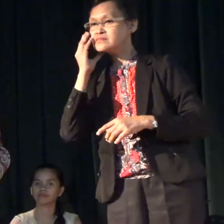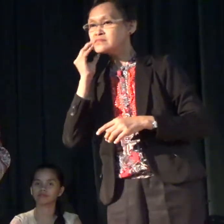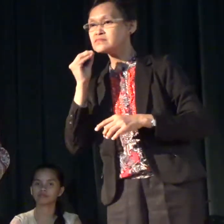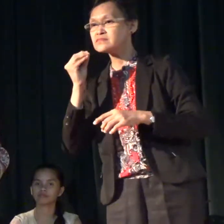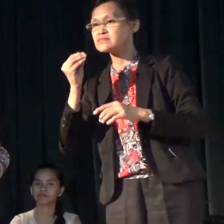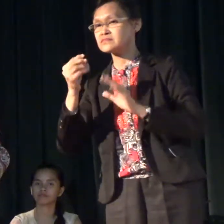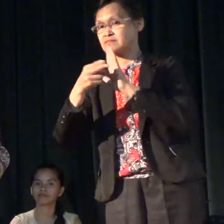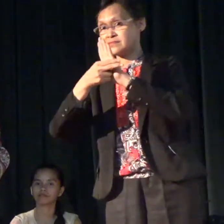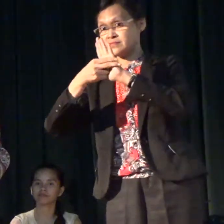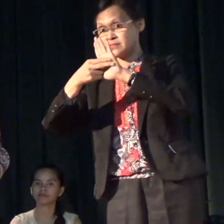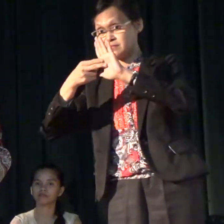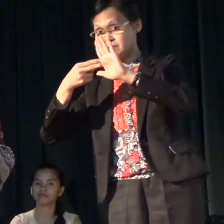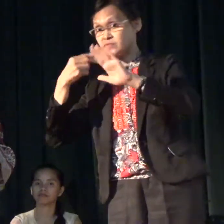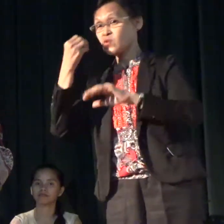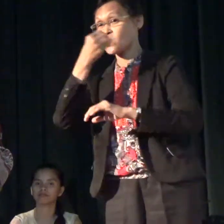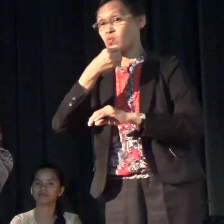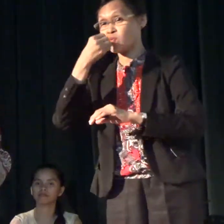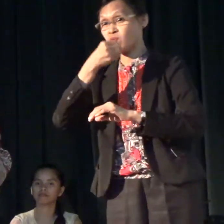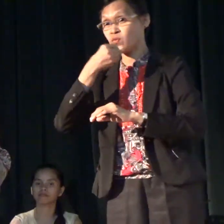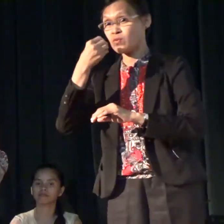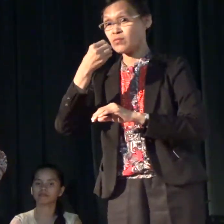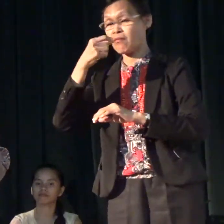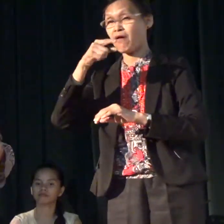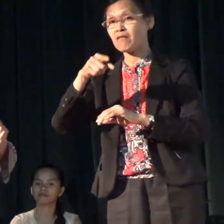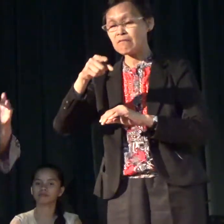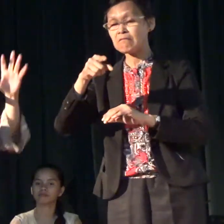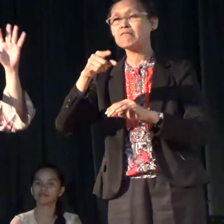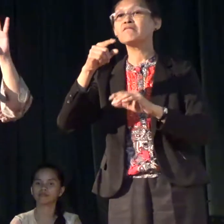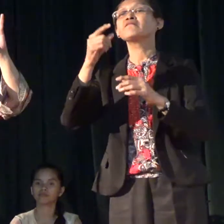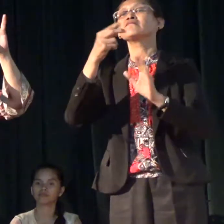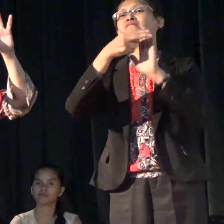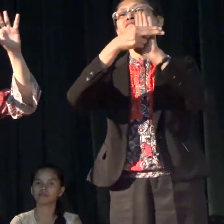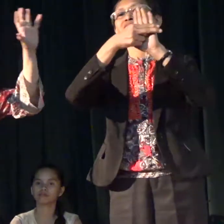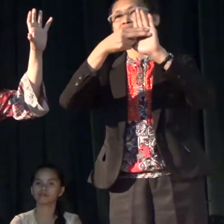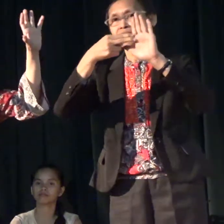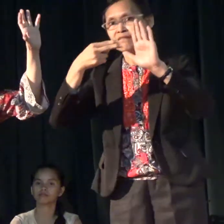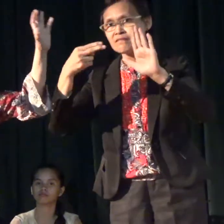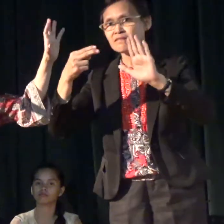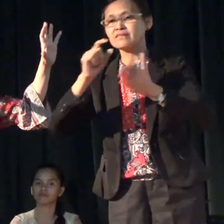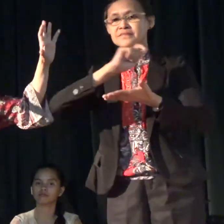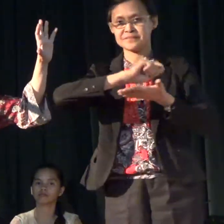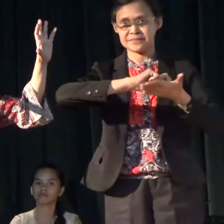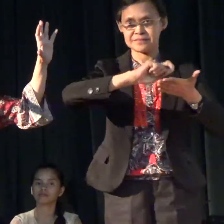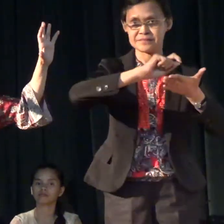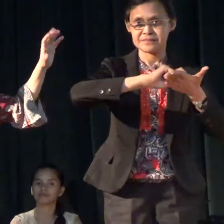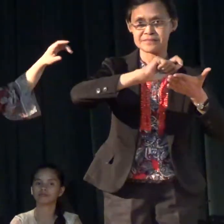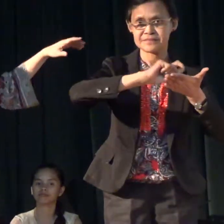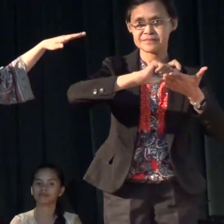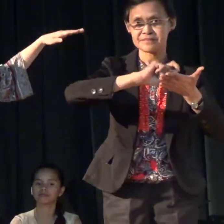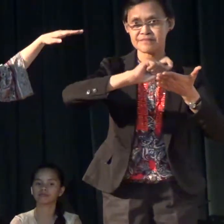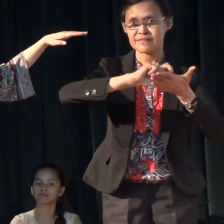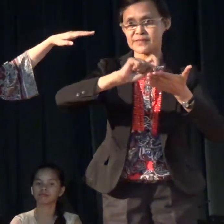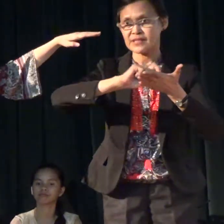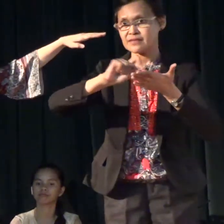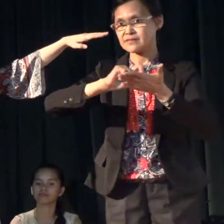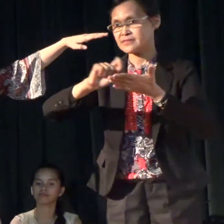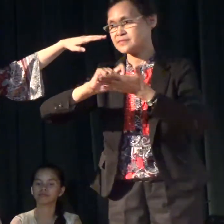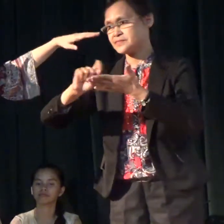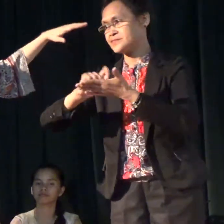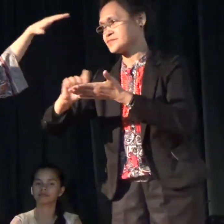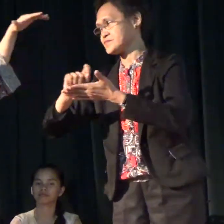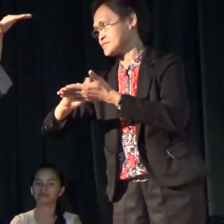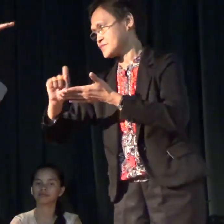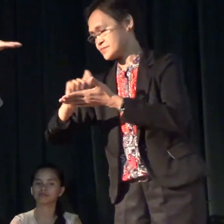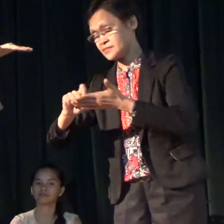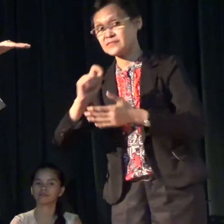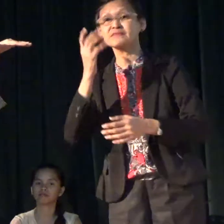orally, later on, you will learn to label them in a written manner. So, pagkakabit yan,